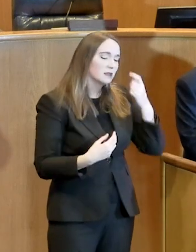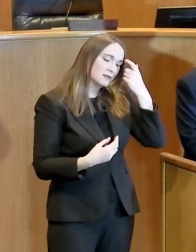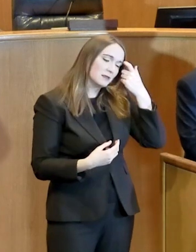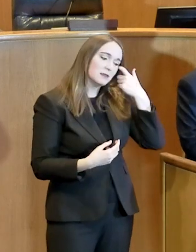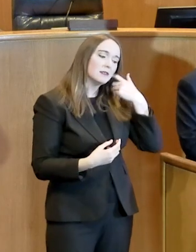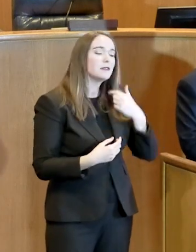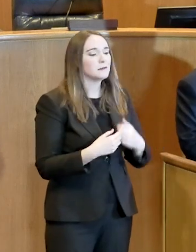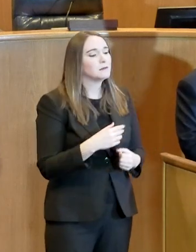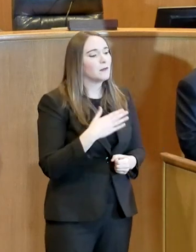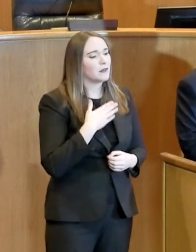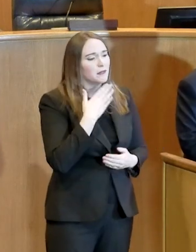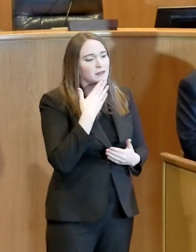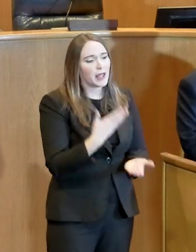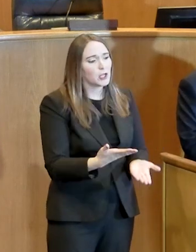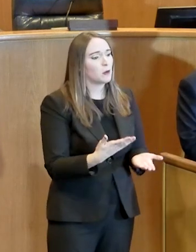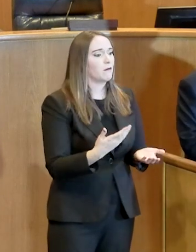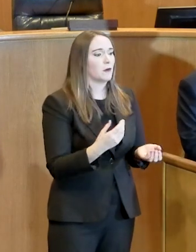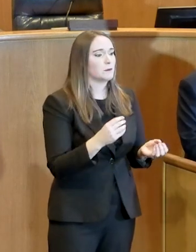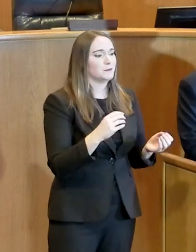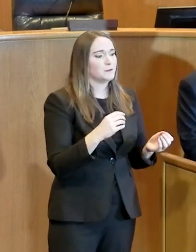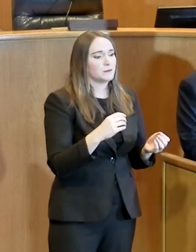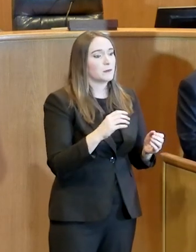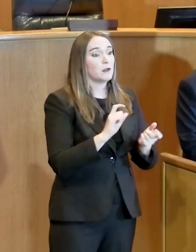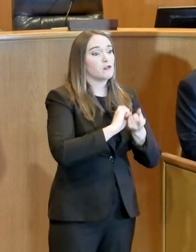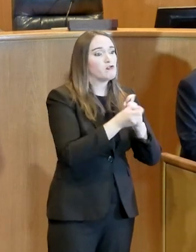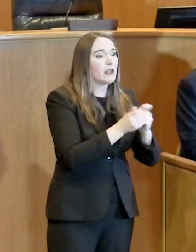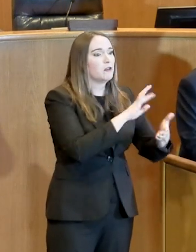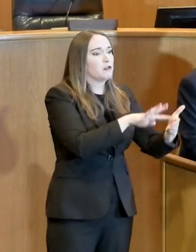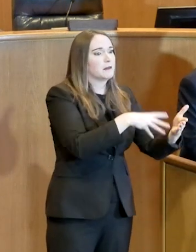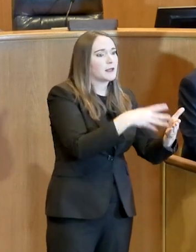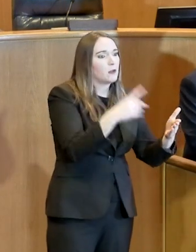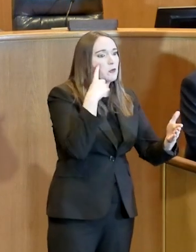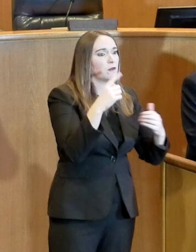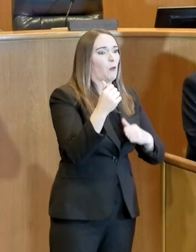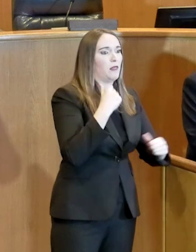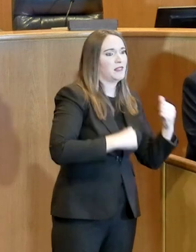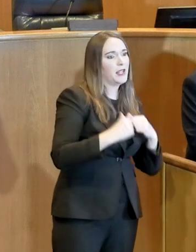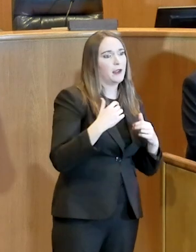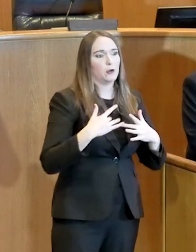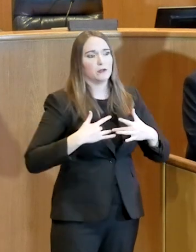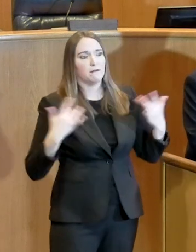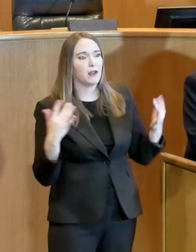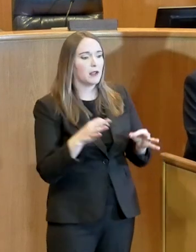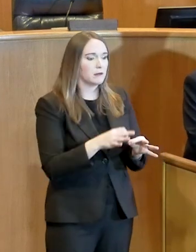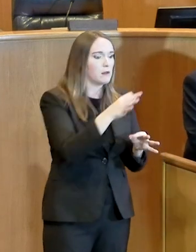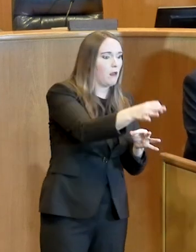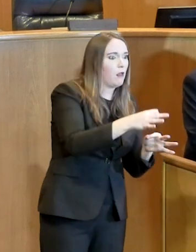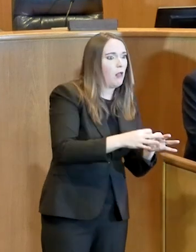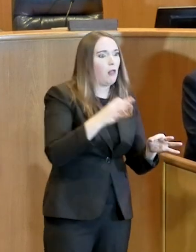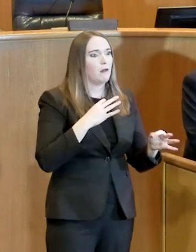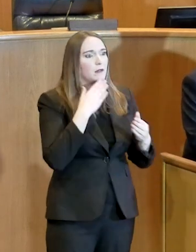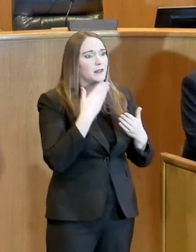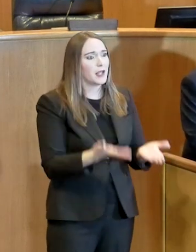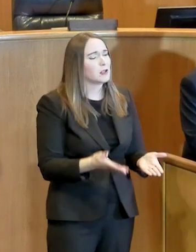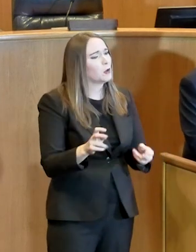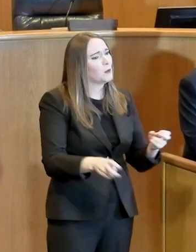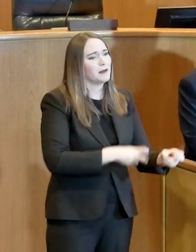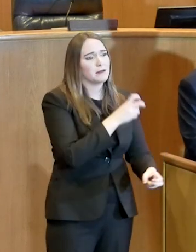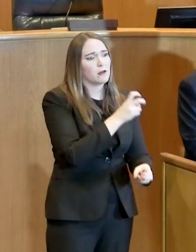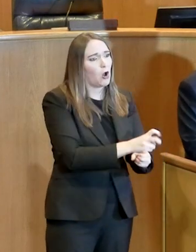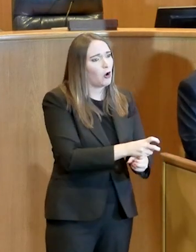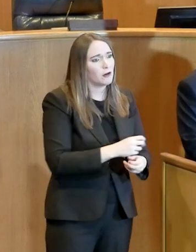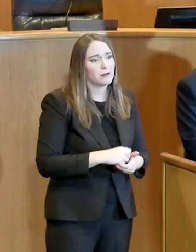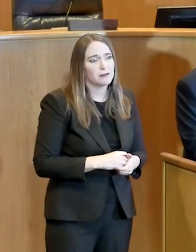willing to cooperate and move our theaters, our events there, and that's so important. And that is tough because